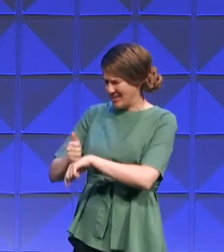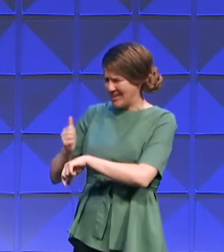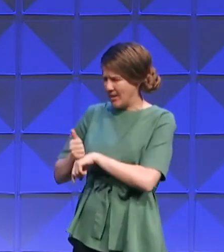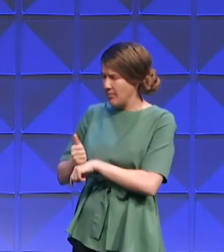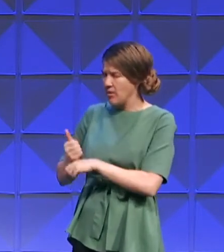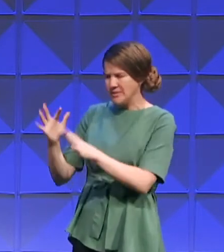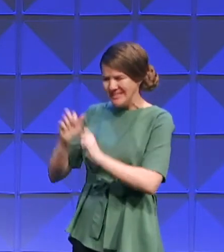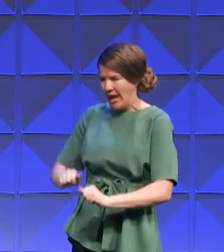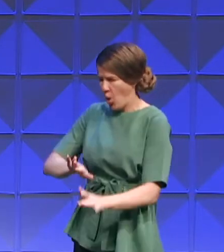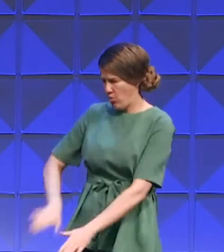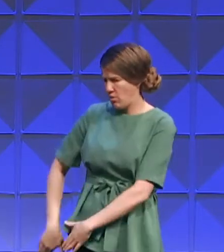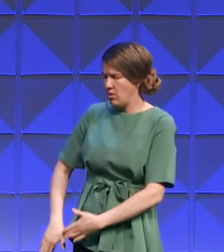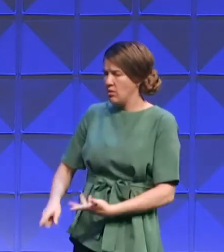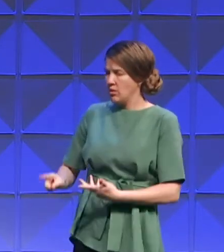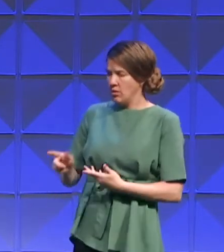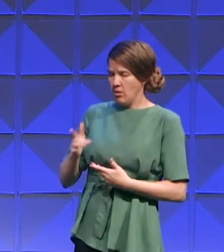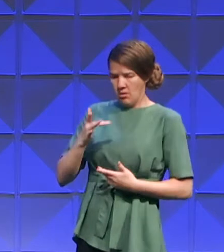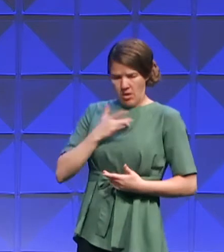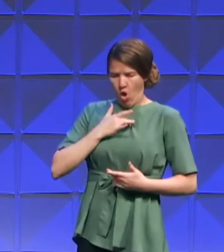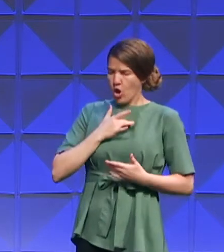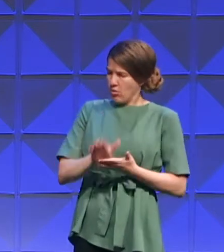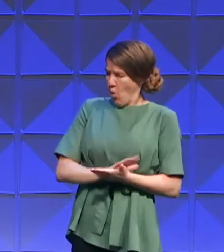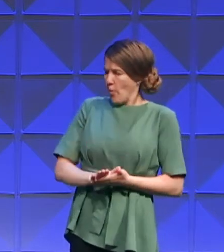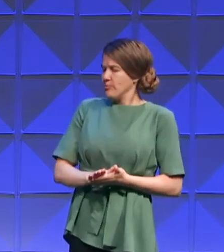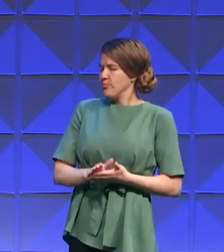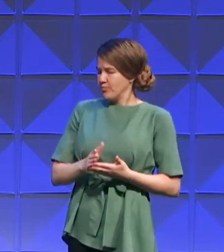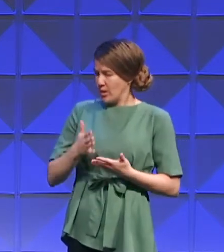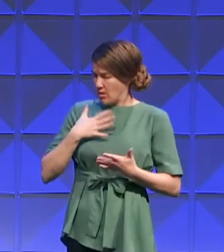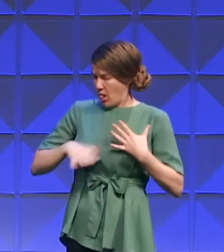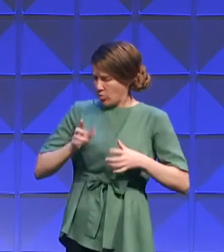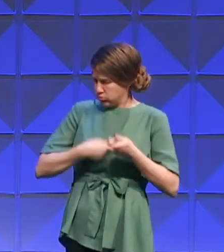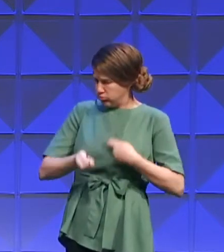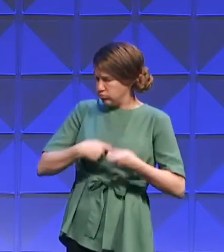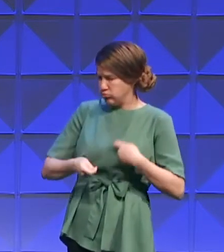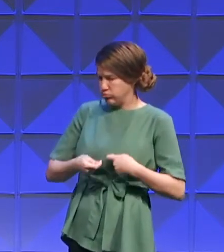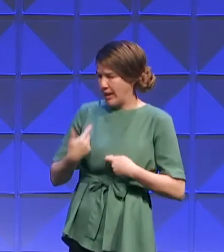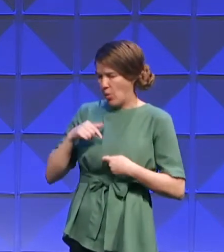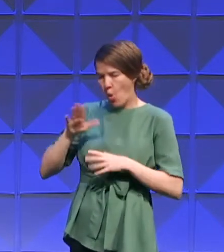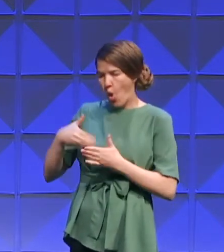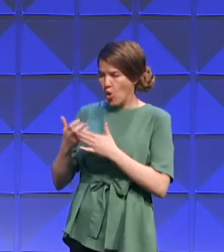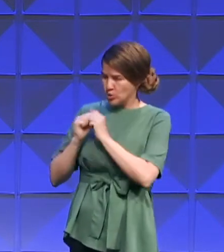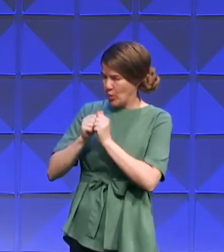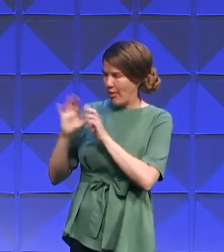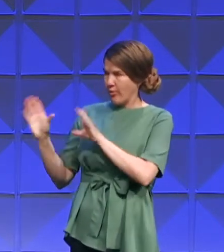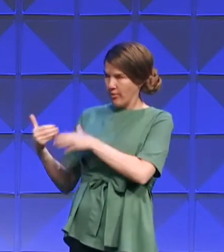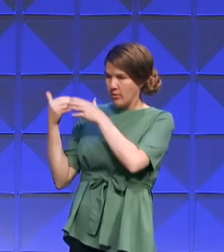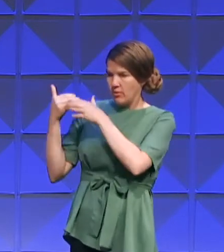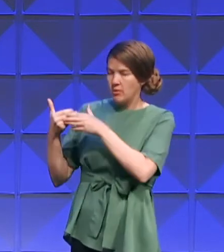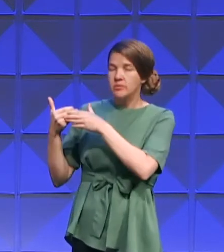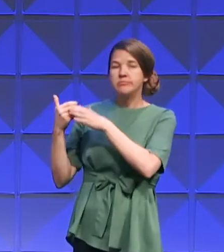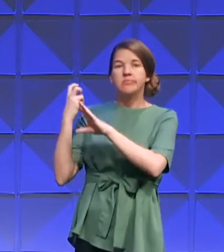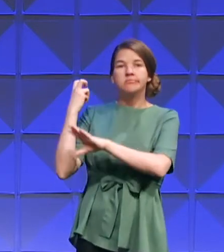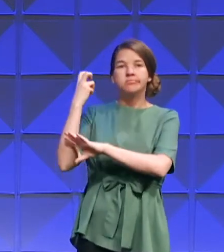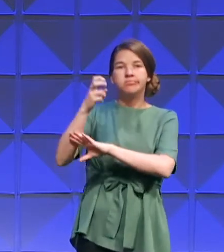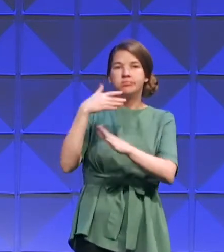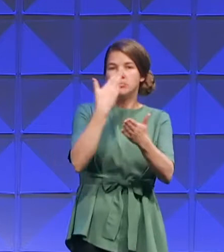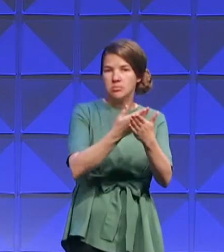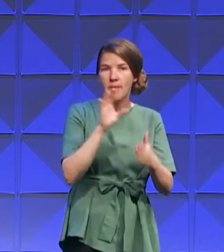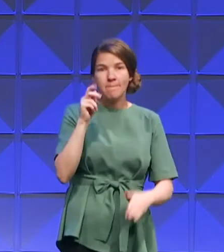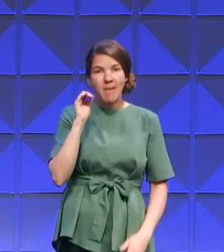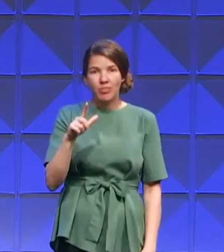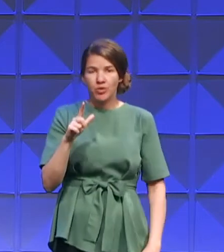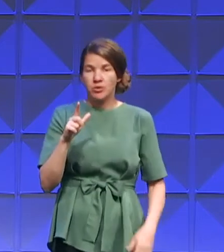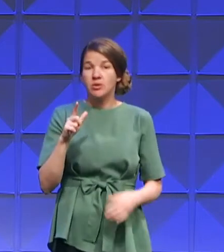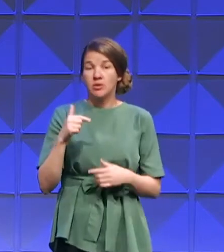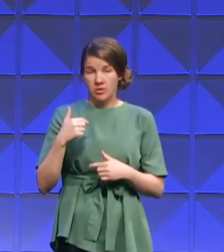clean, and change your garments. And let us arise and go up to Bethel, and